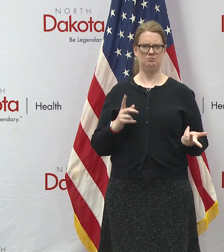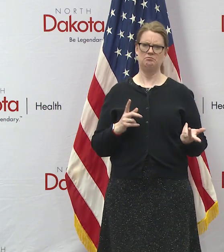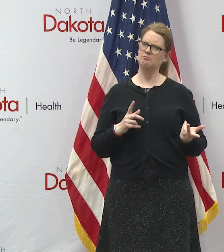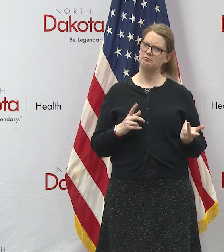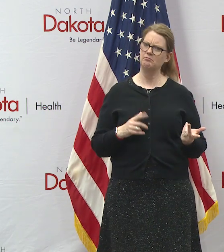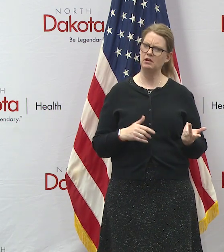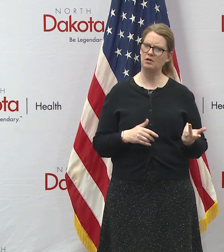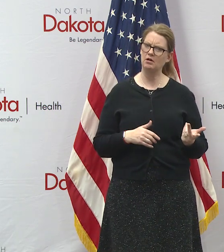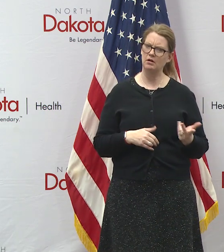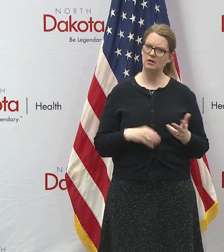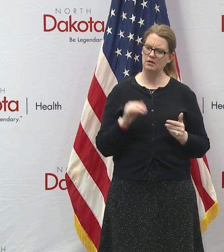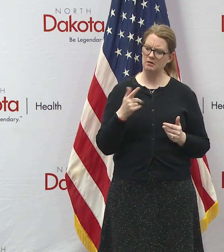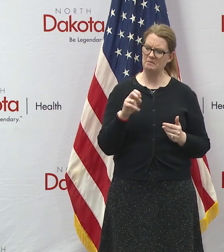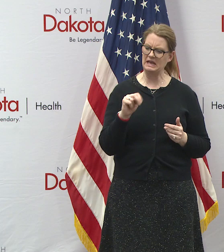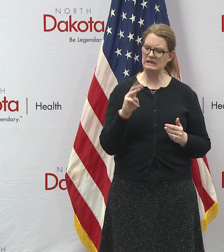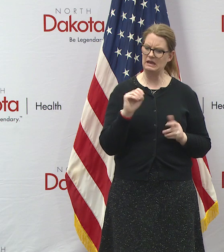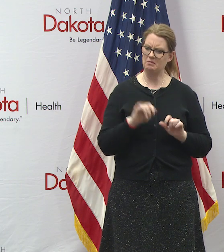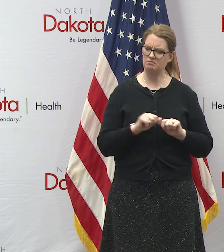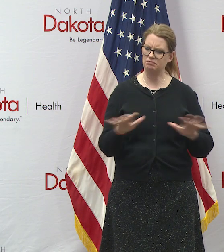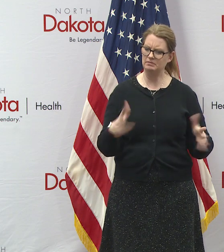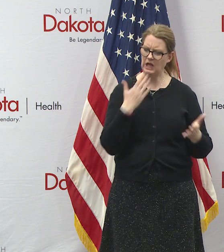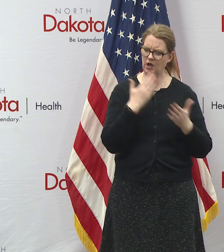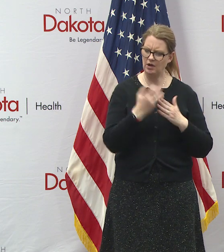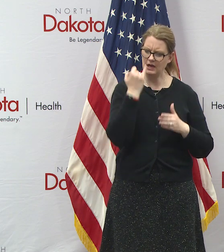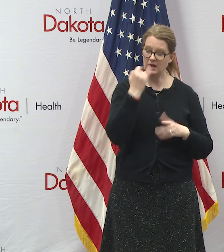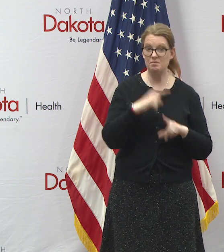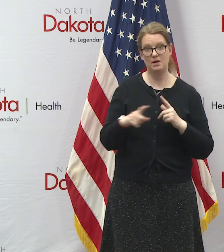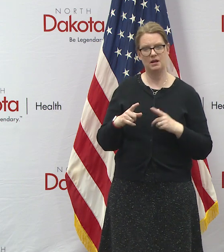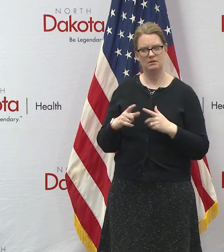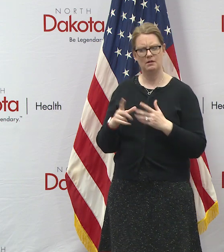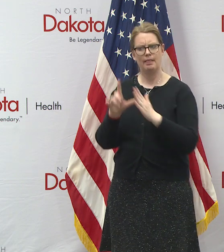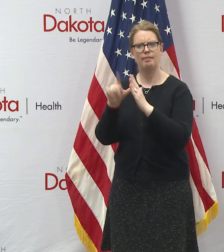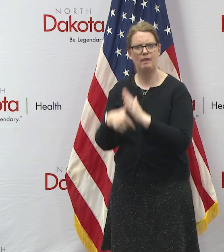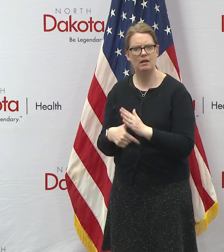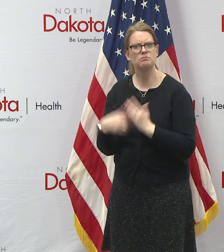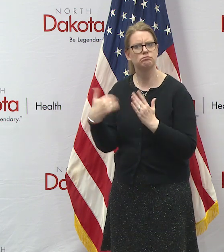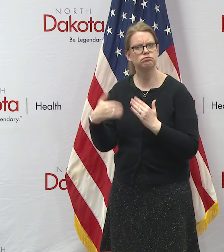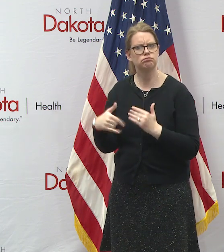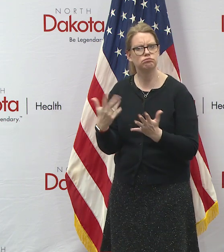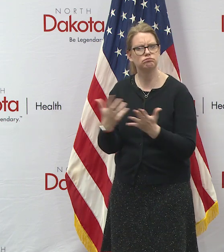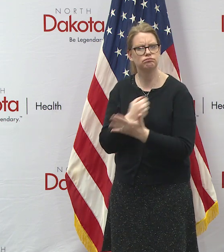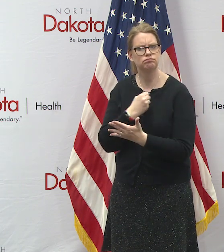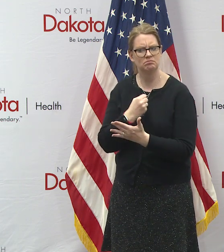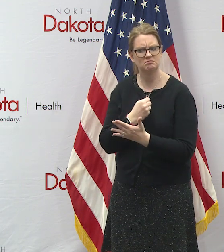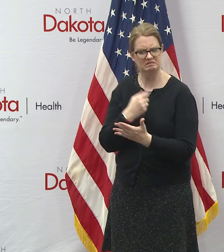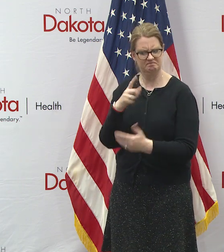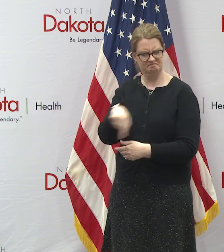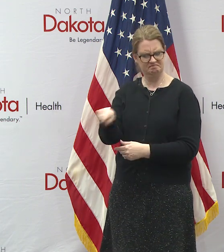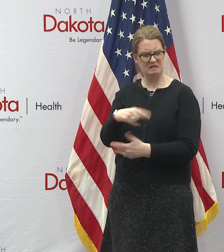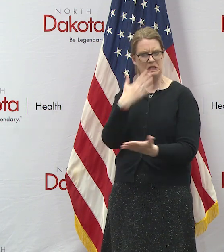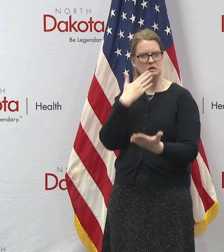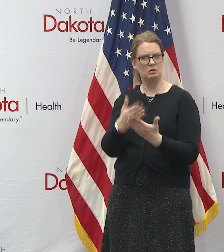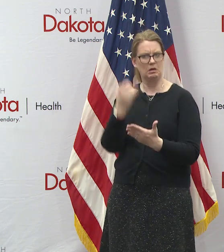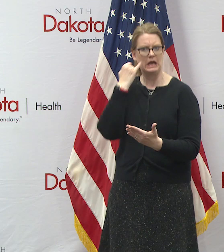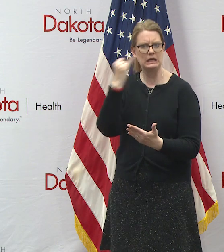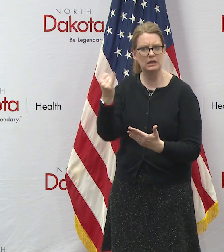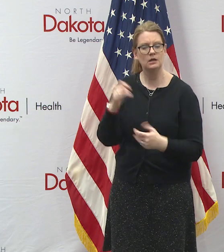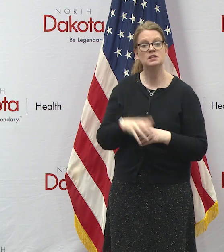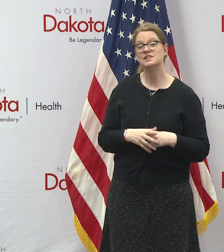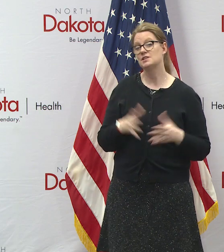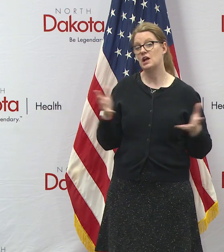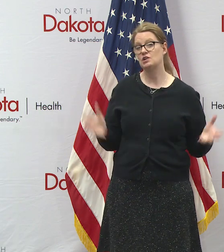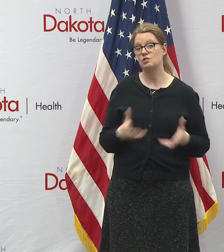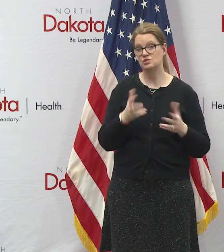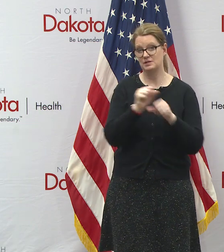just when you're having a pandemic that's just a good idea period so i think we'll see more of that but i would encourage all of those employers to